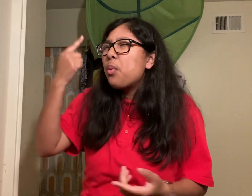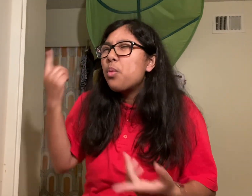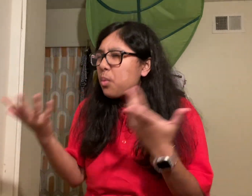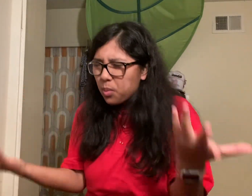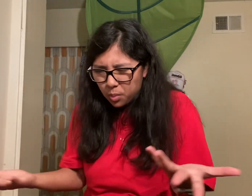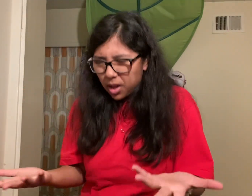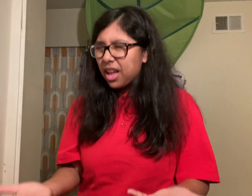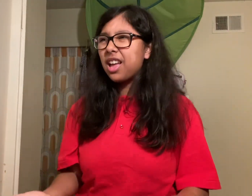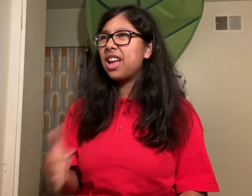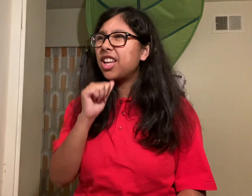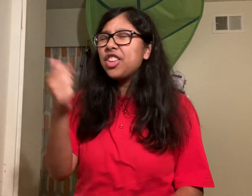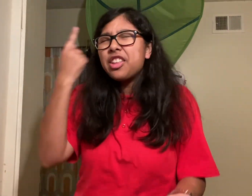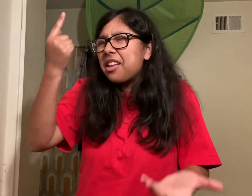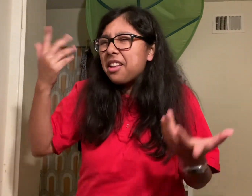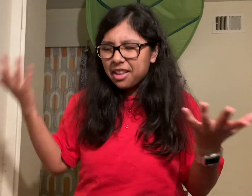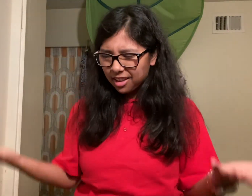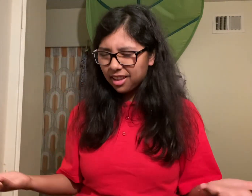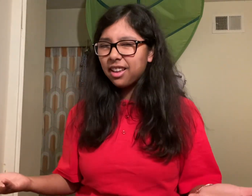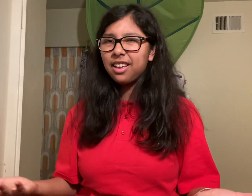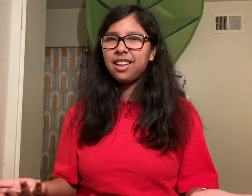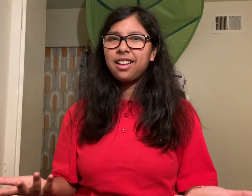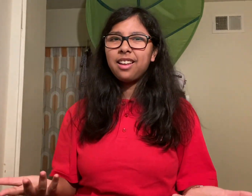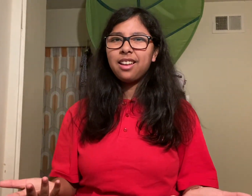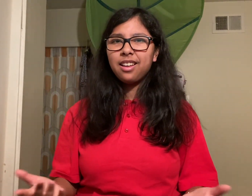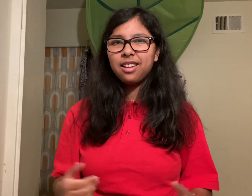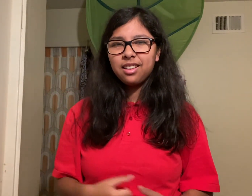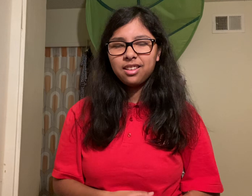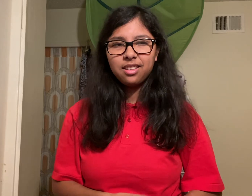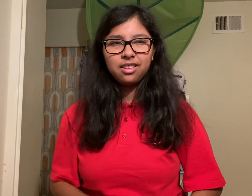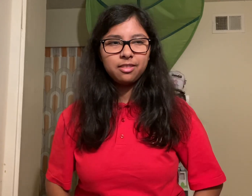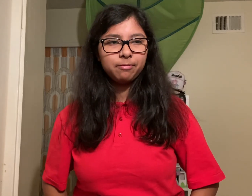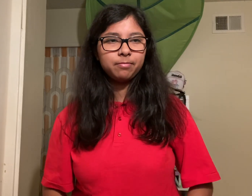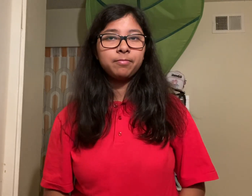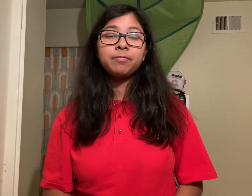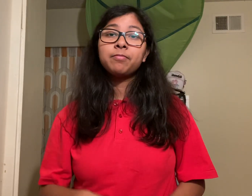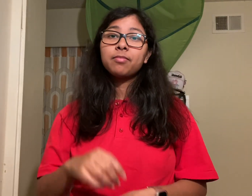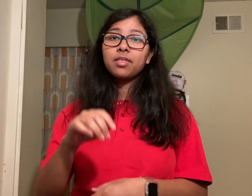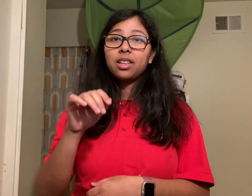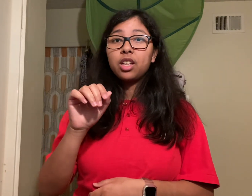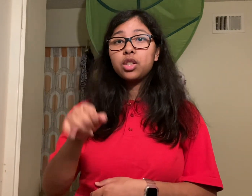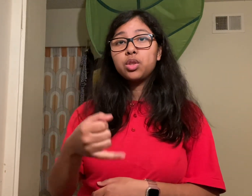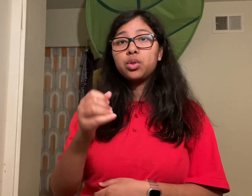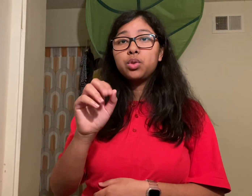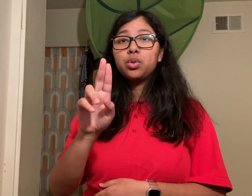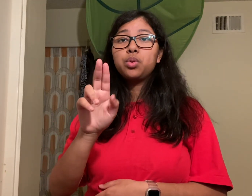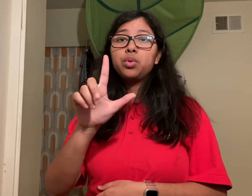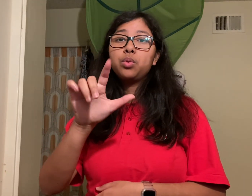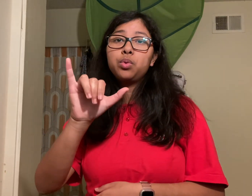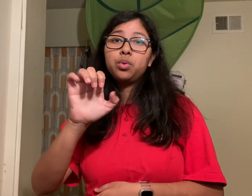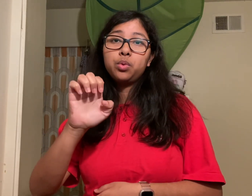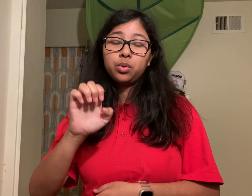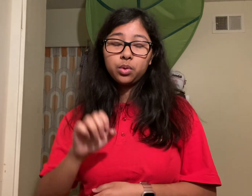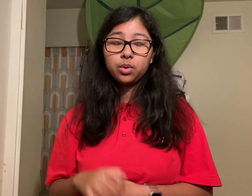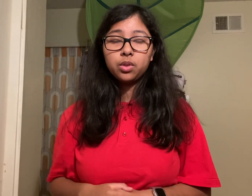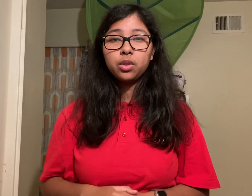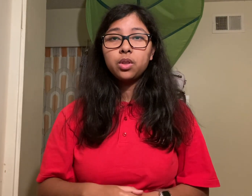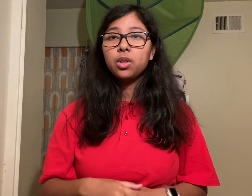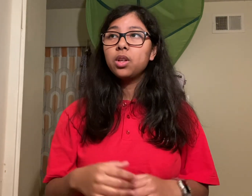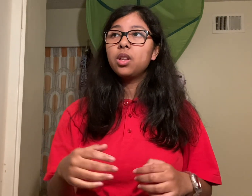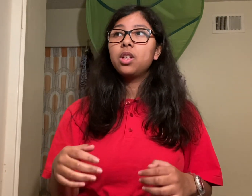just love to listen to her talk about them she was such a beautiful ASL she has such a beautiful ASL and when she starts one of